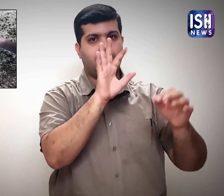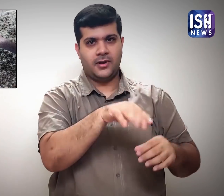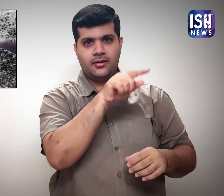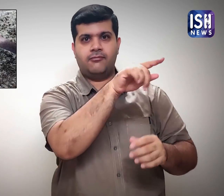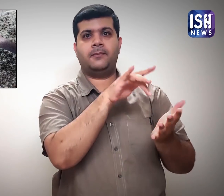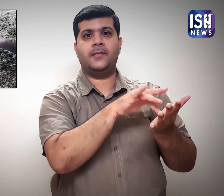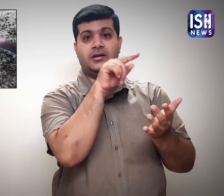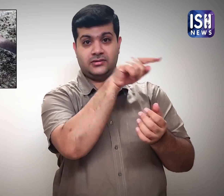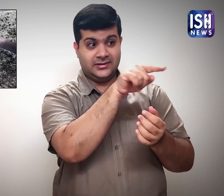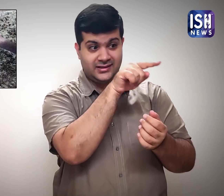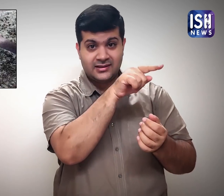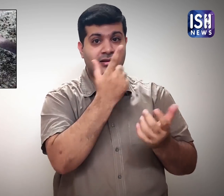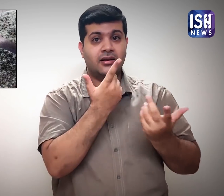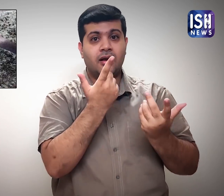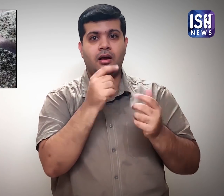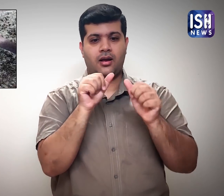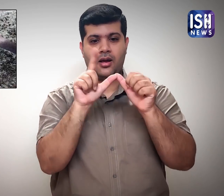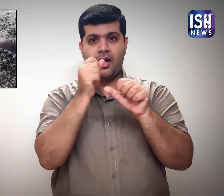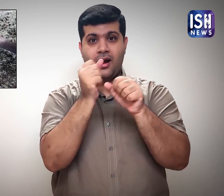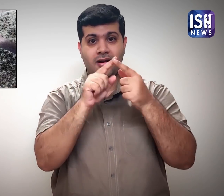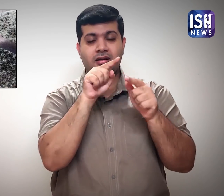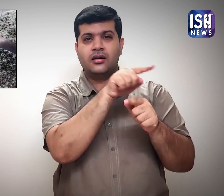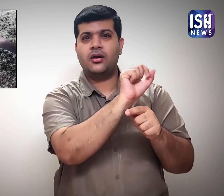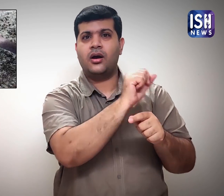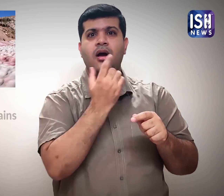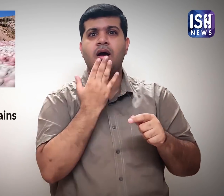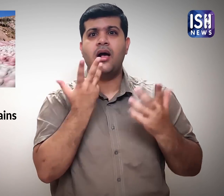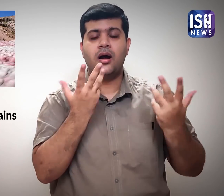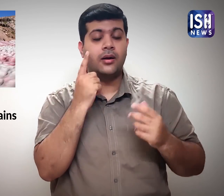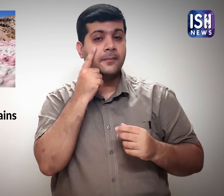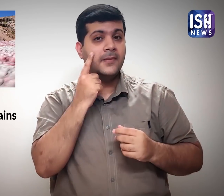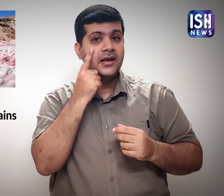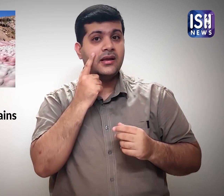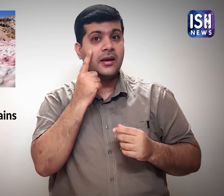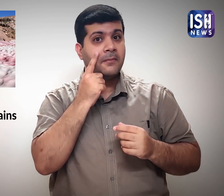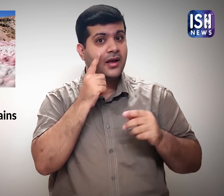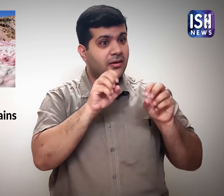In the Prasena Glacier, there is a type of pink algae that is rapidly spreading.